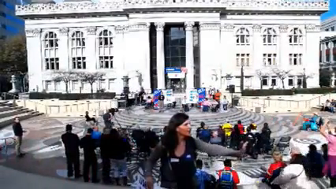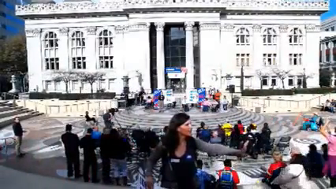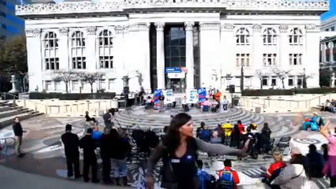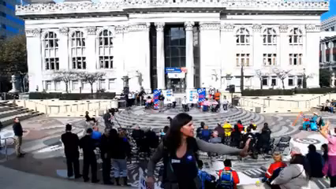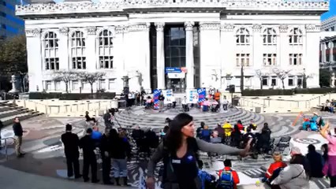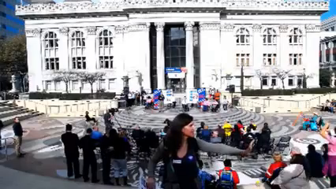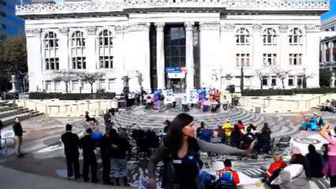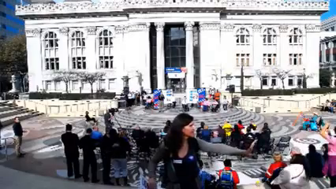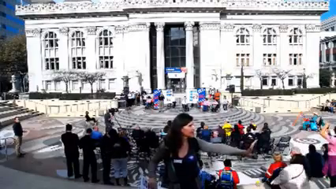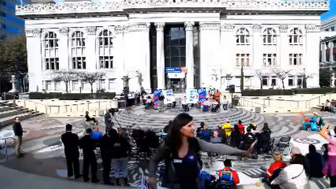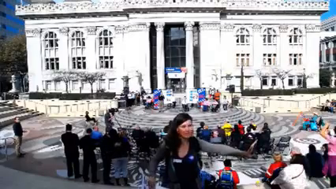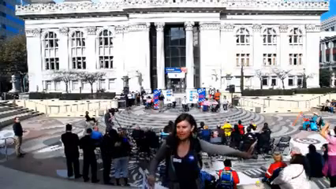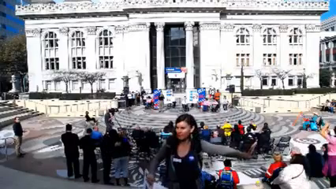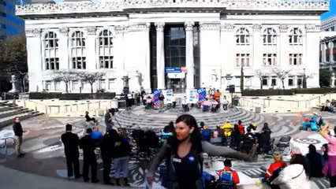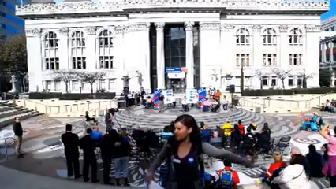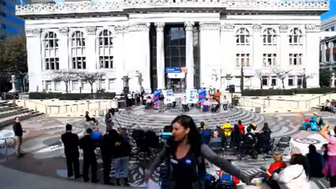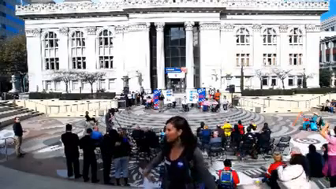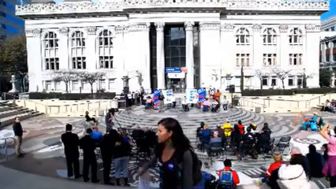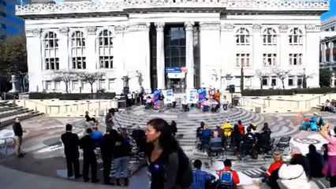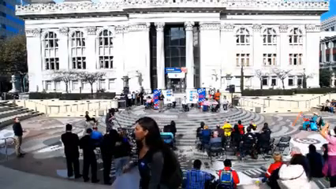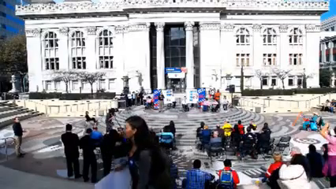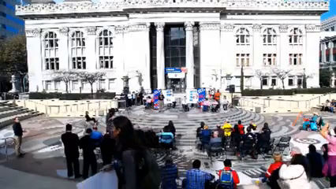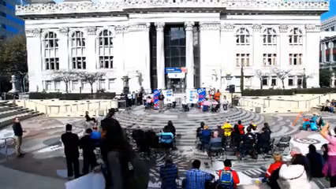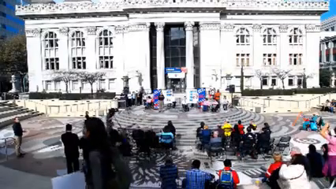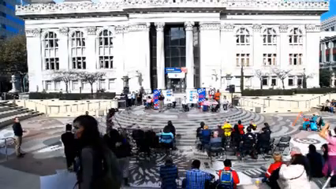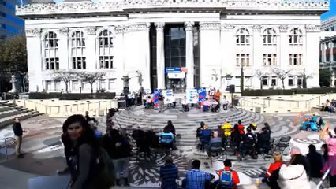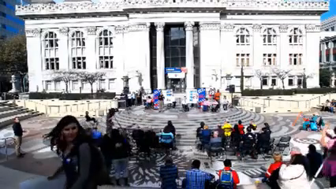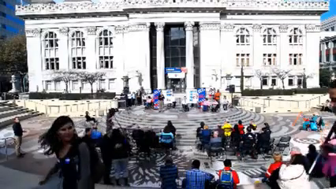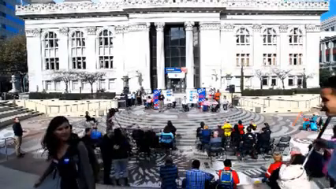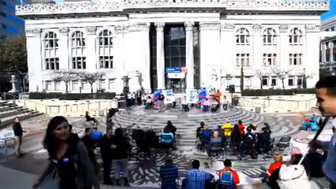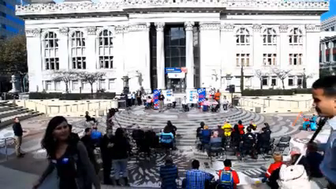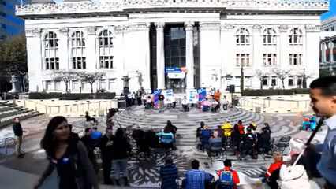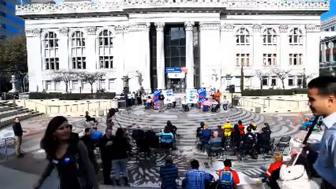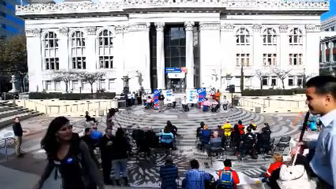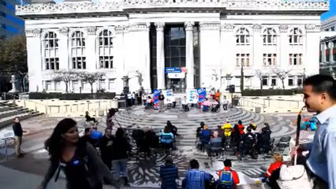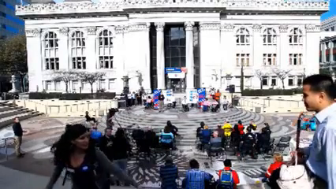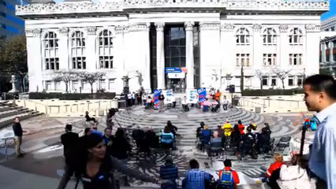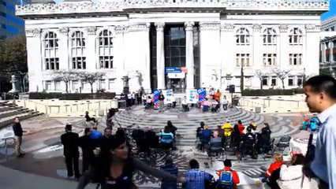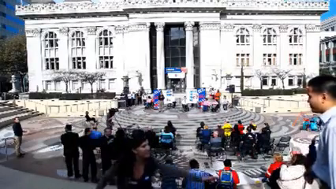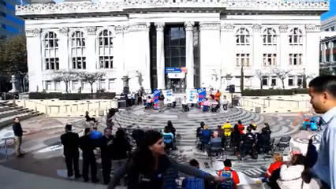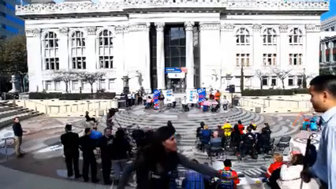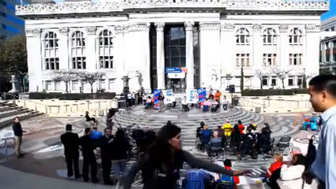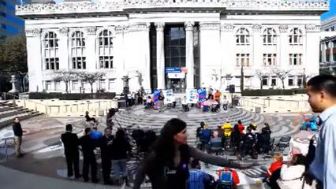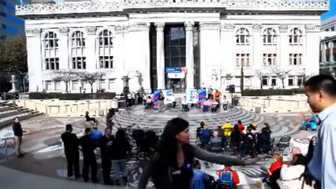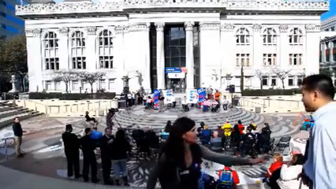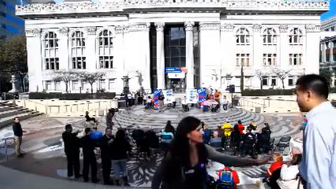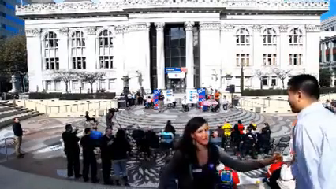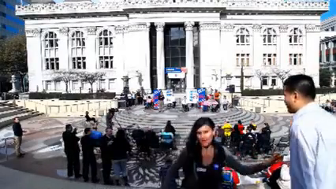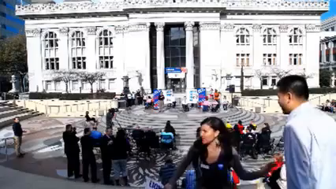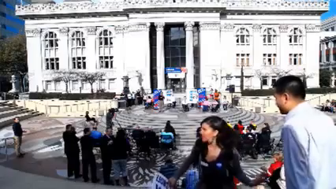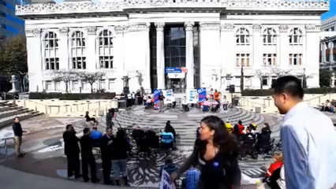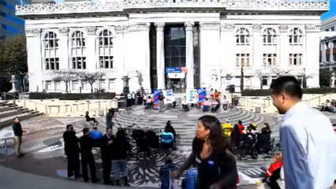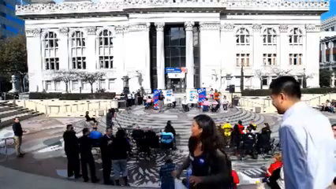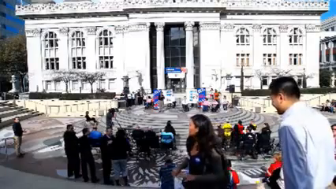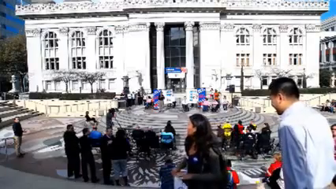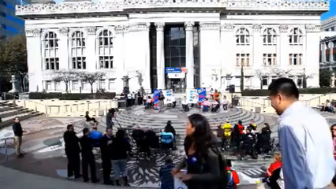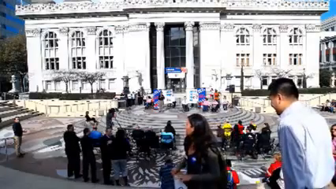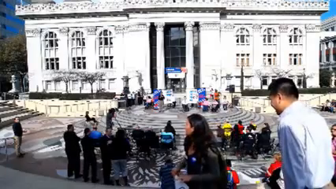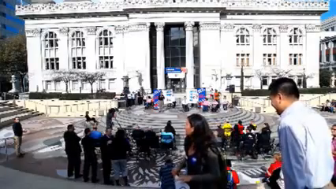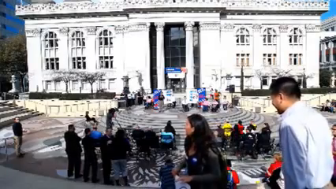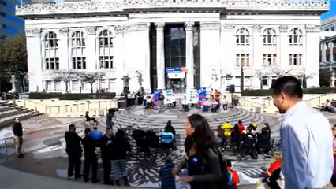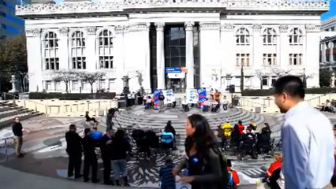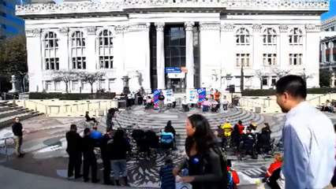to benefit from his work, to find strength in his example, and to live fuller,